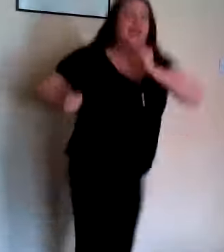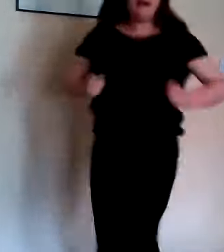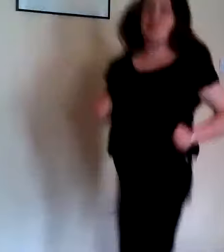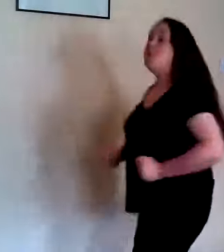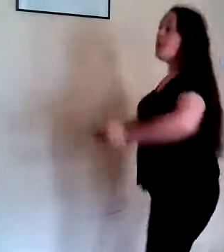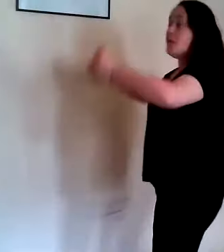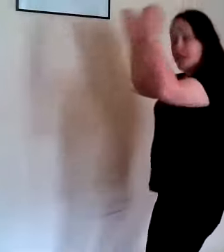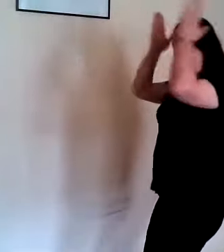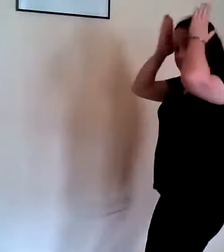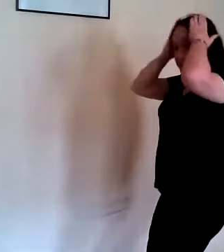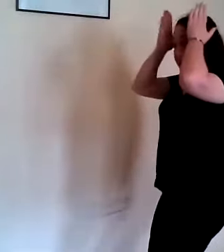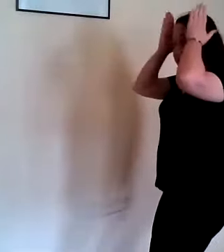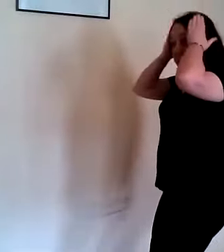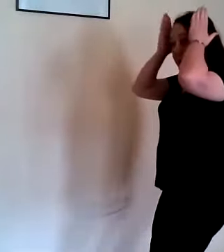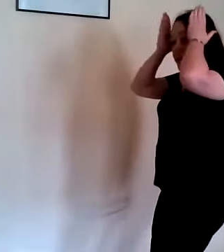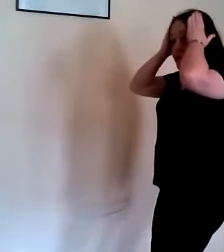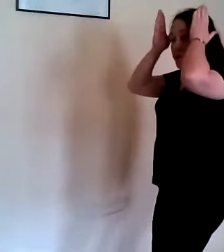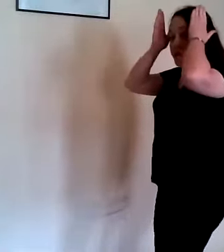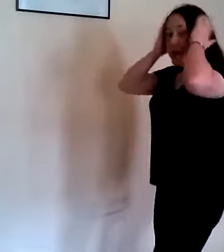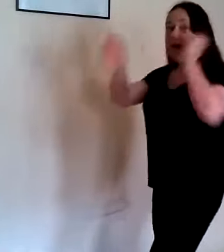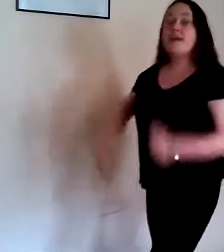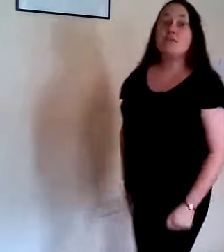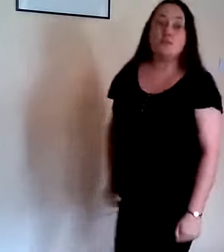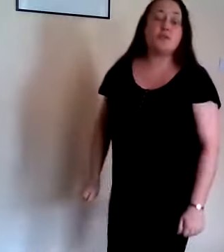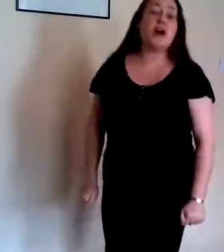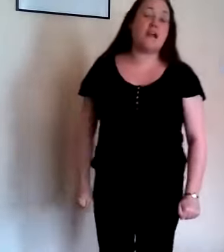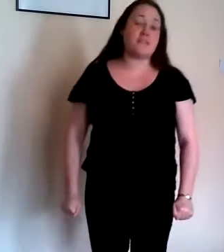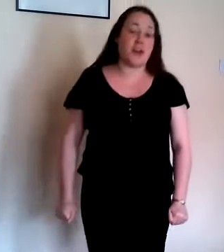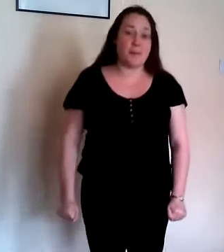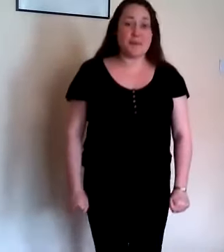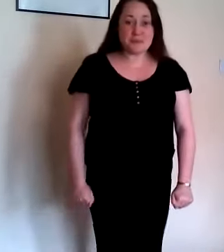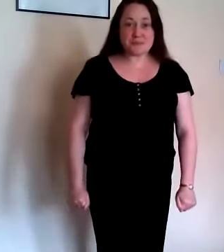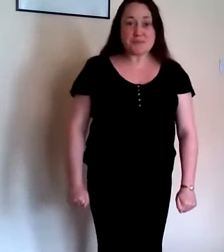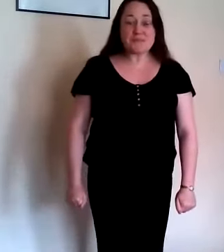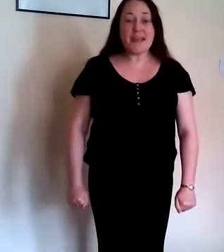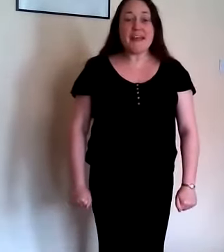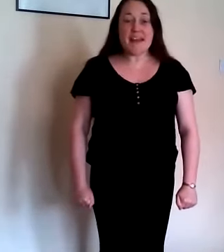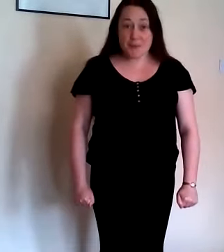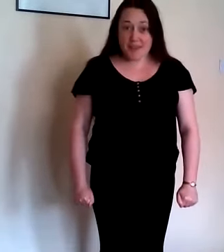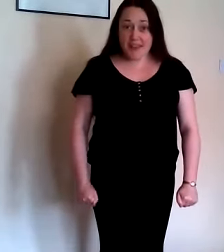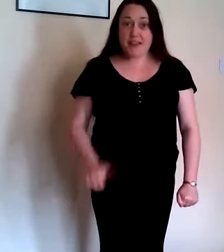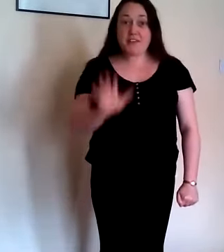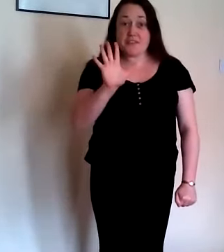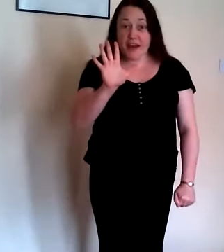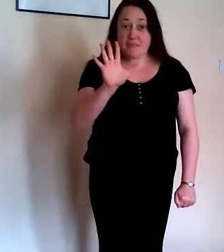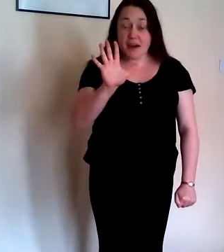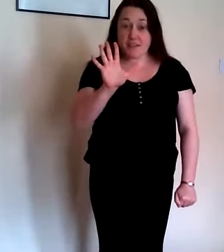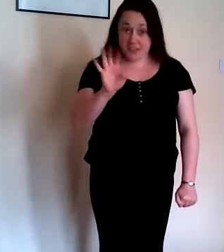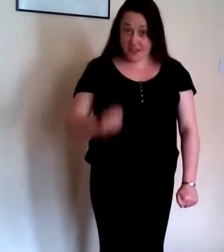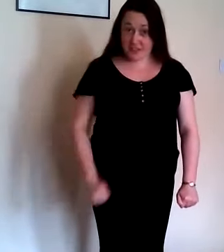and you'll go kai kai kule so non-stop now there are five parts of this